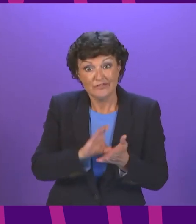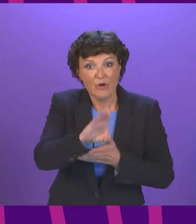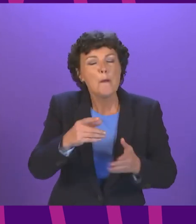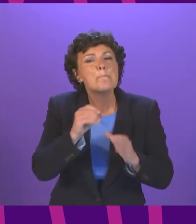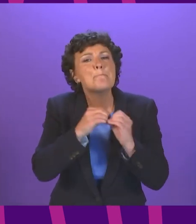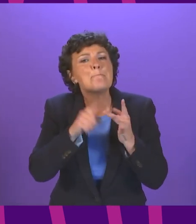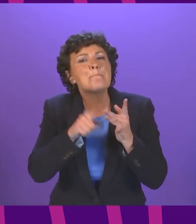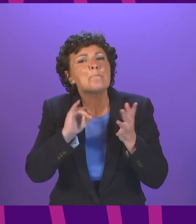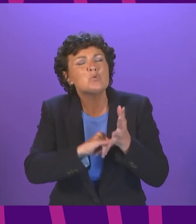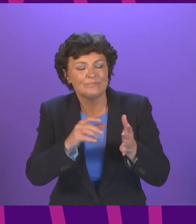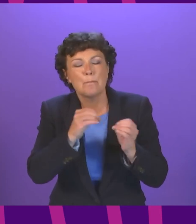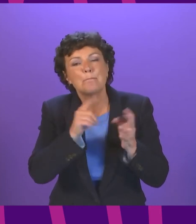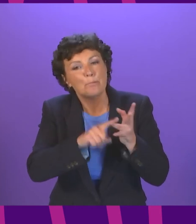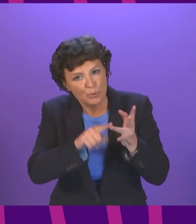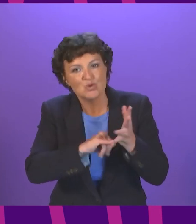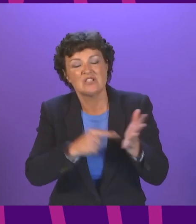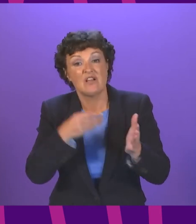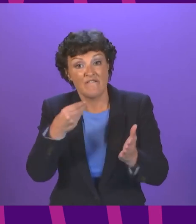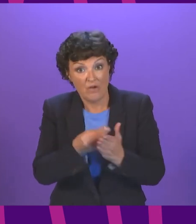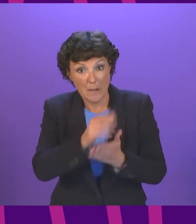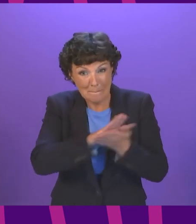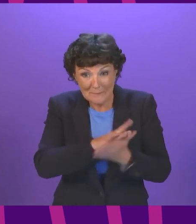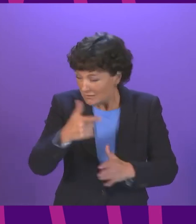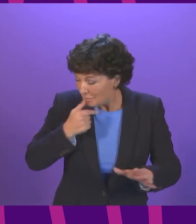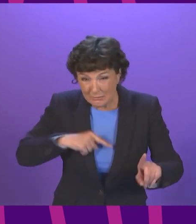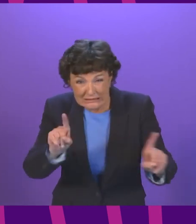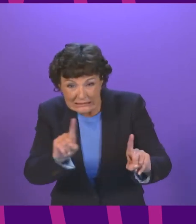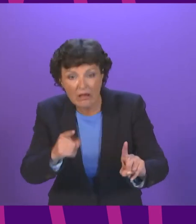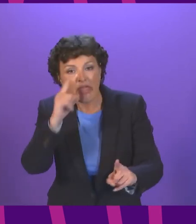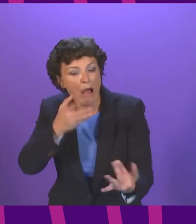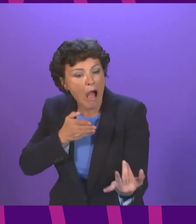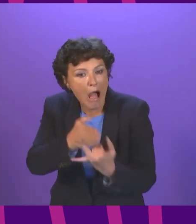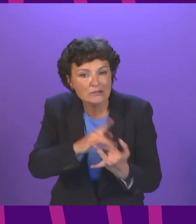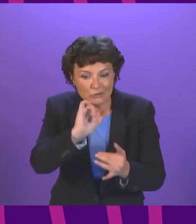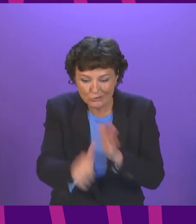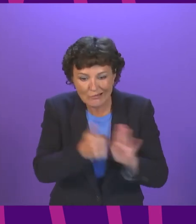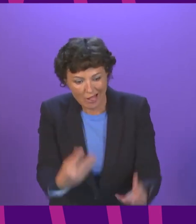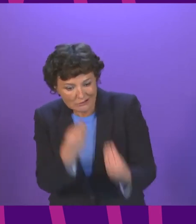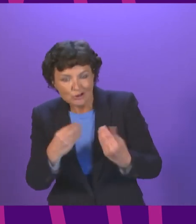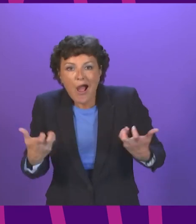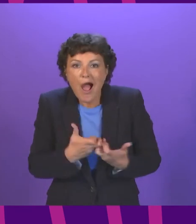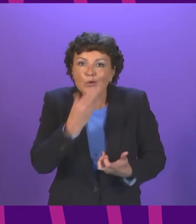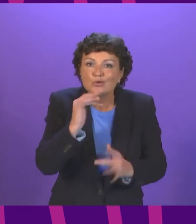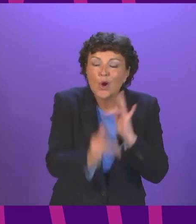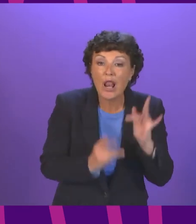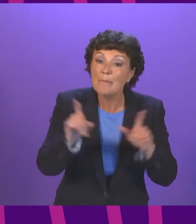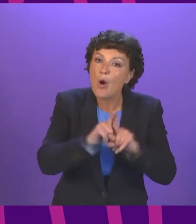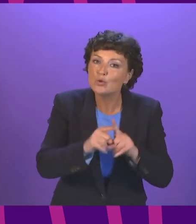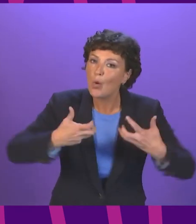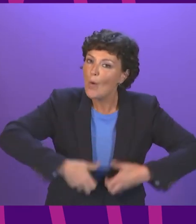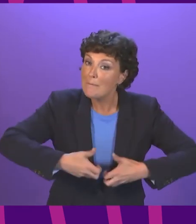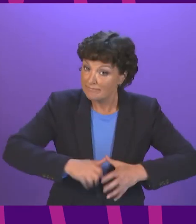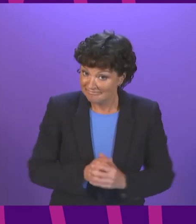enterprises get access to both the skills and the equipment that they need And of course, we will continue to implement